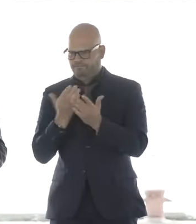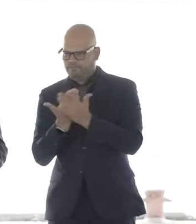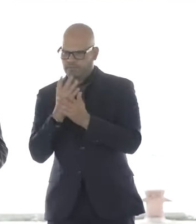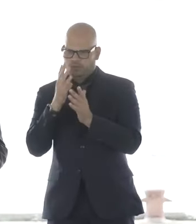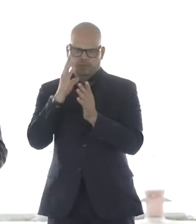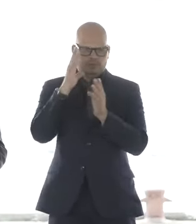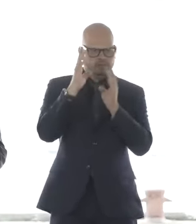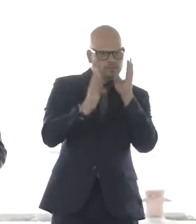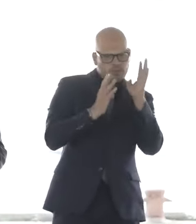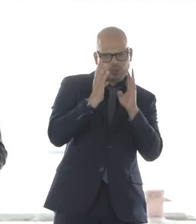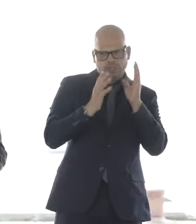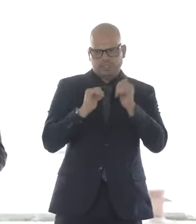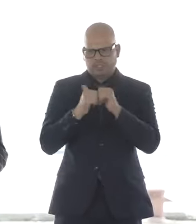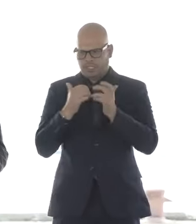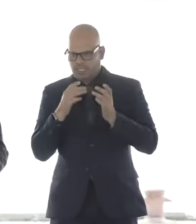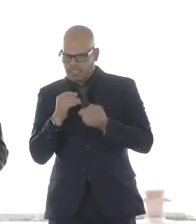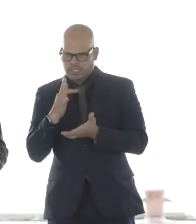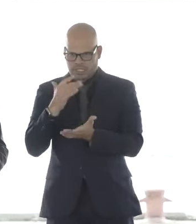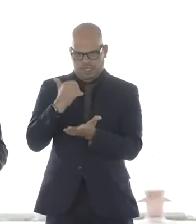Today,